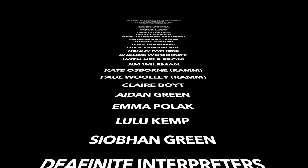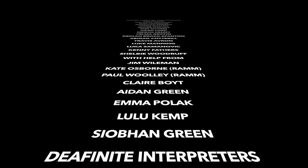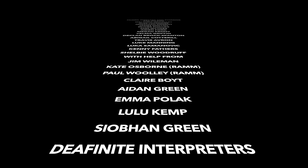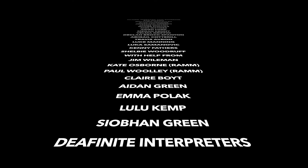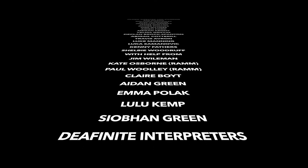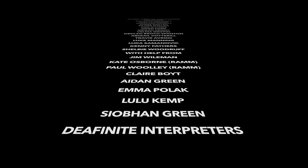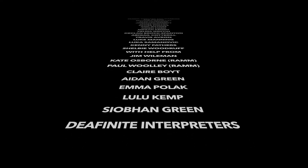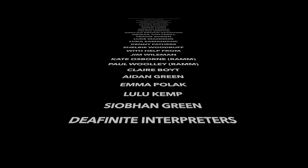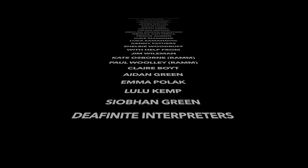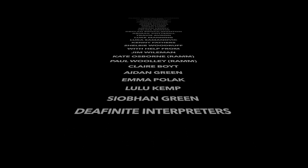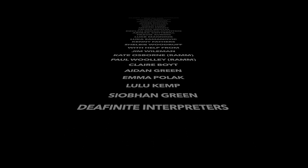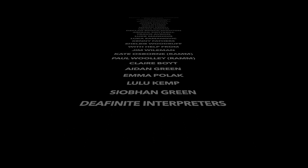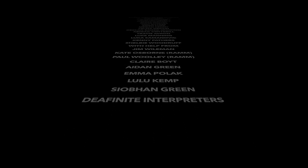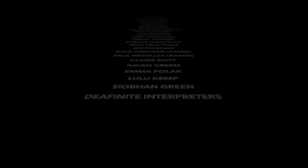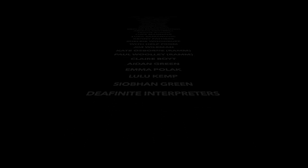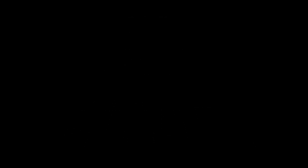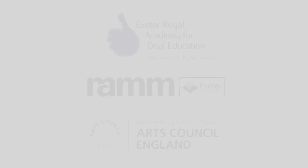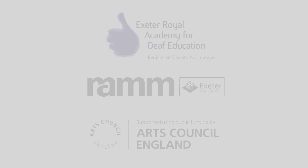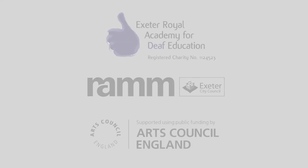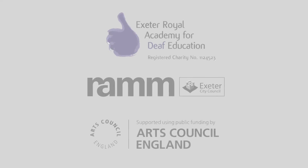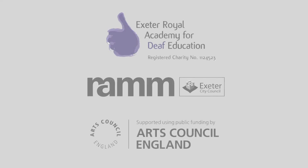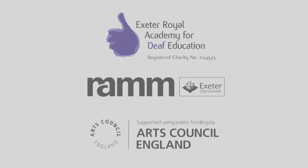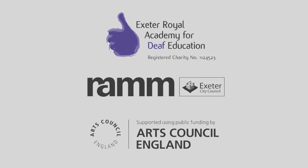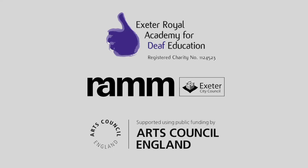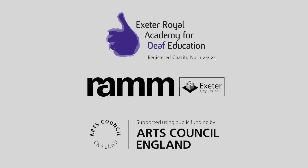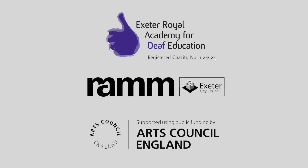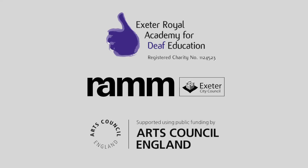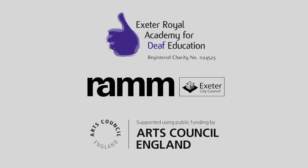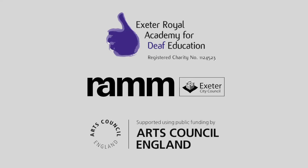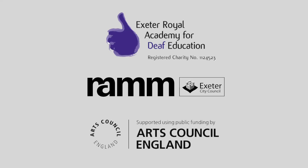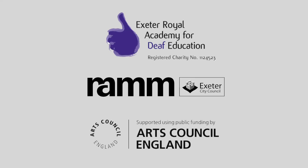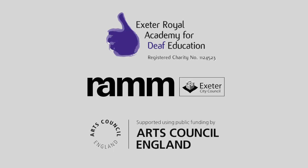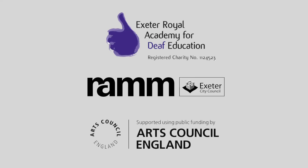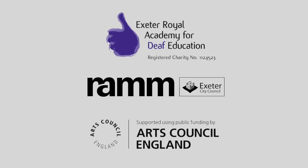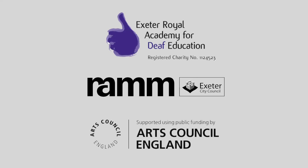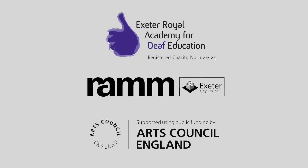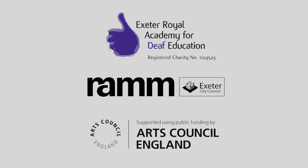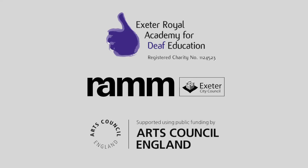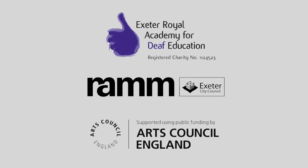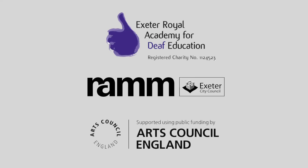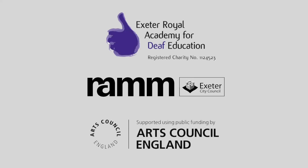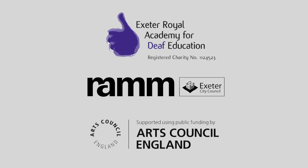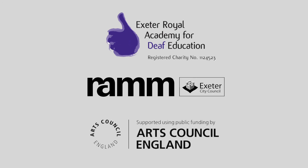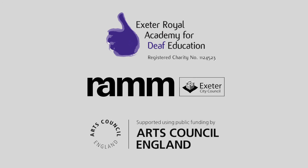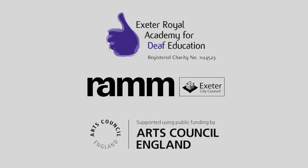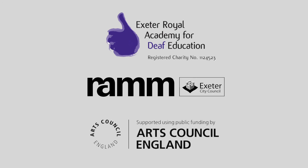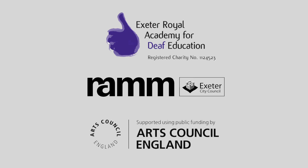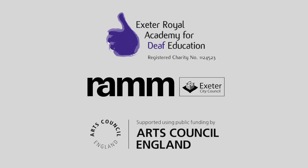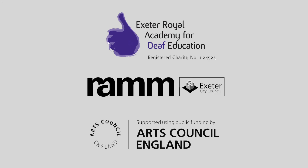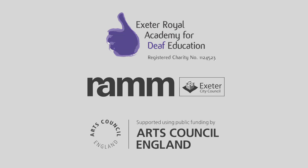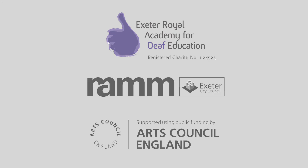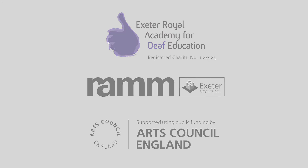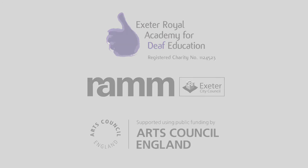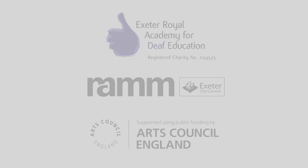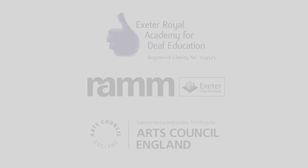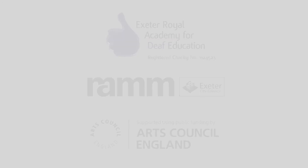Come and have a living space This